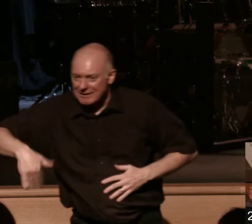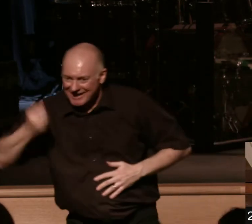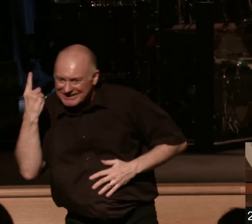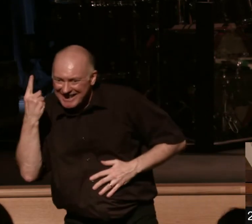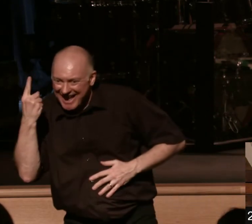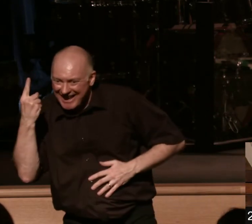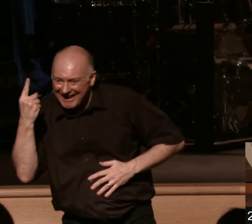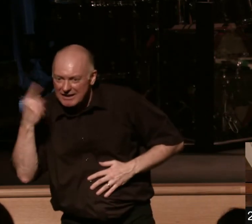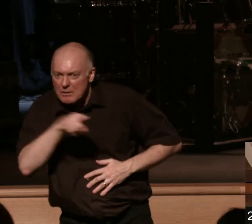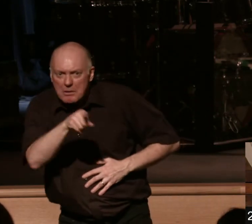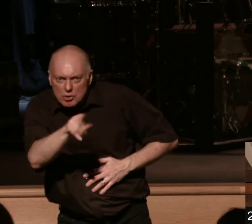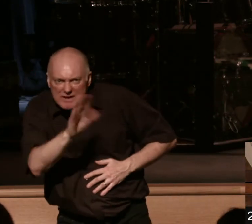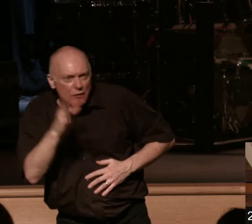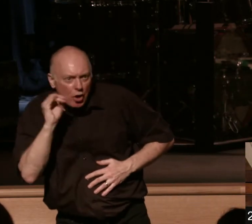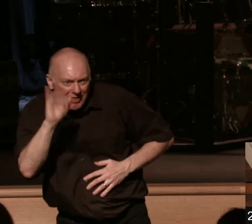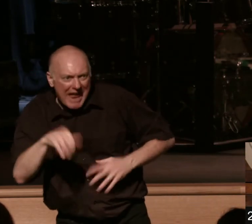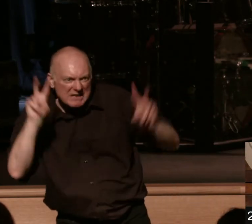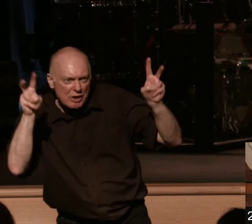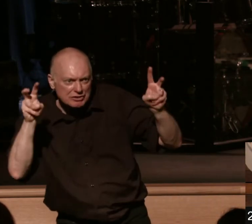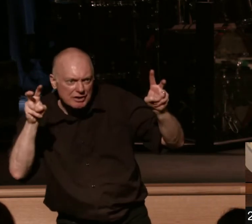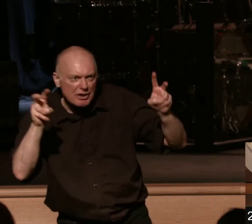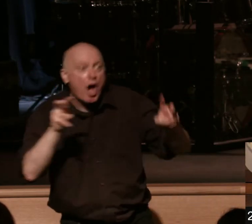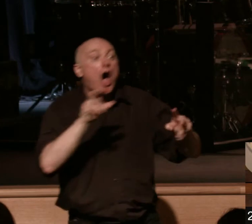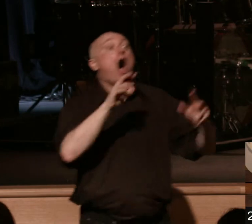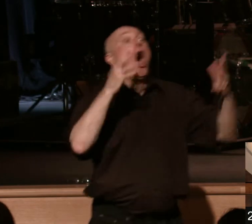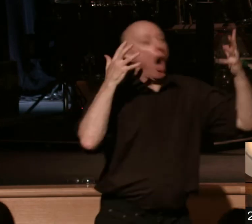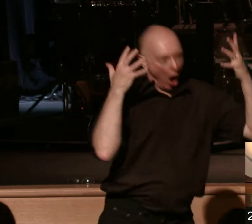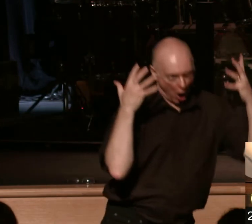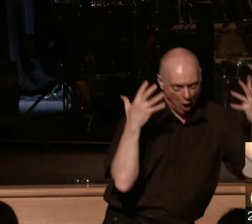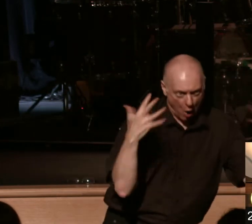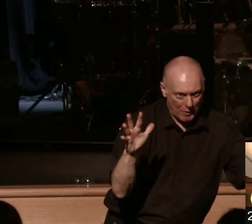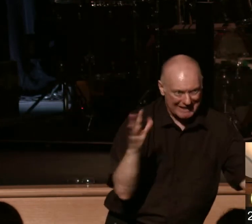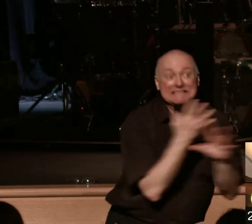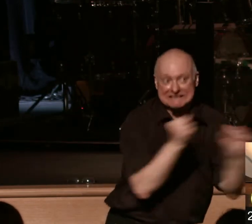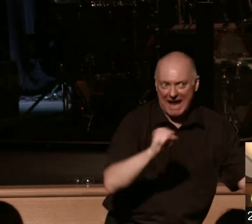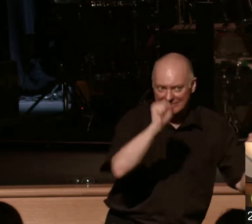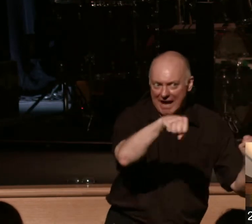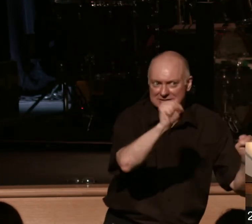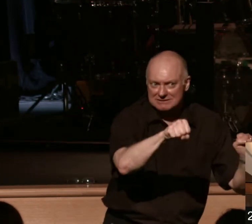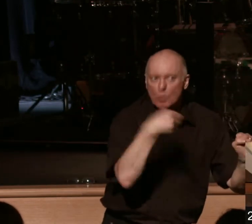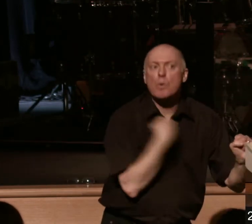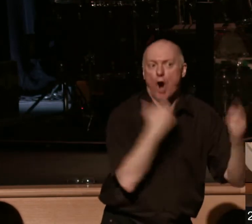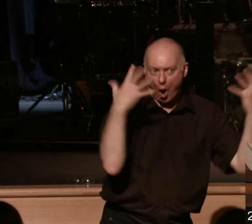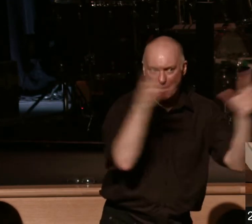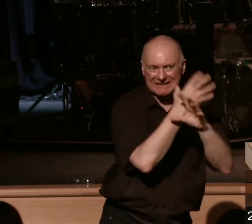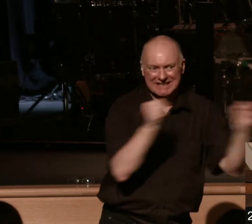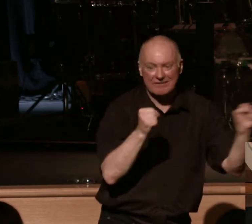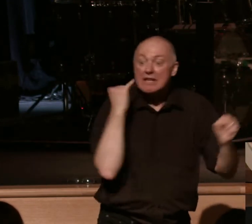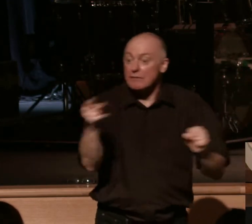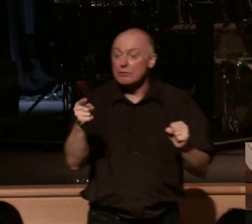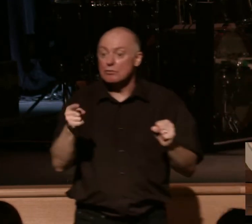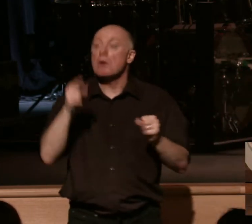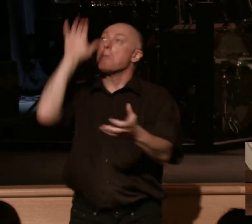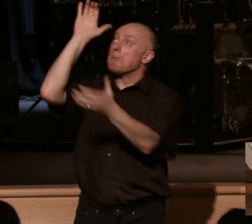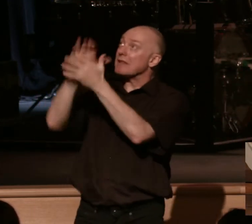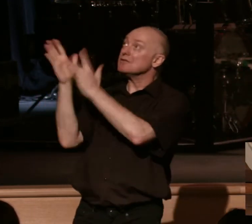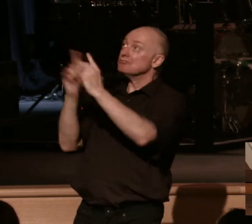Some of you have never heard this before. There's an already aspect of our salvation. Okay? So, if you're saved in Christ, I'm saved in Christ. We